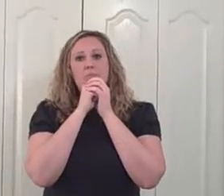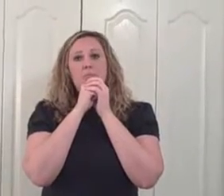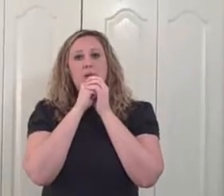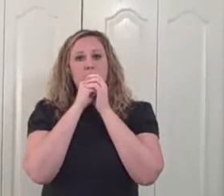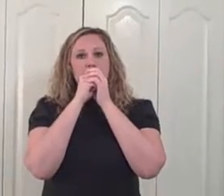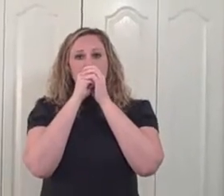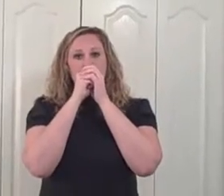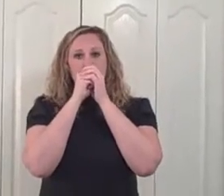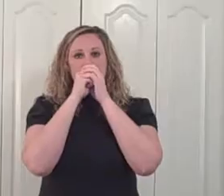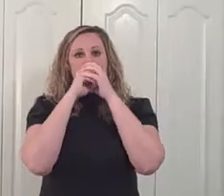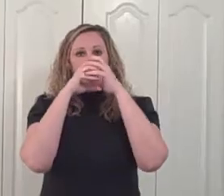Balloon.